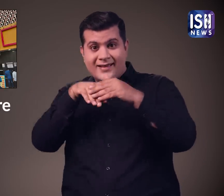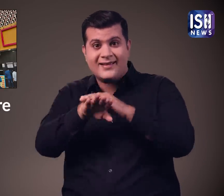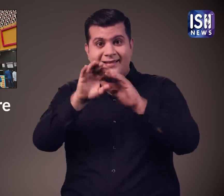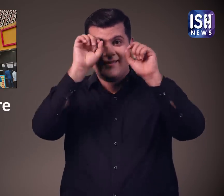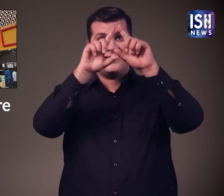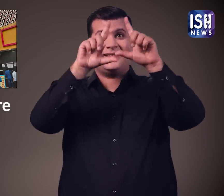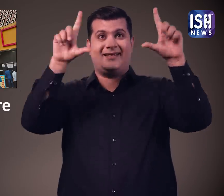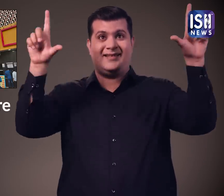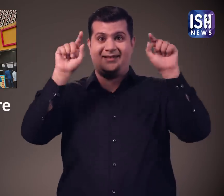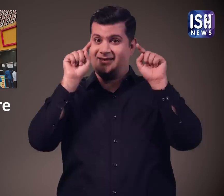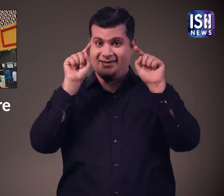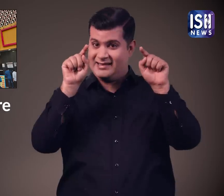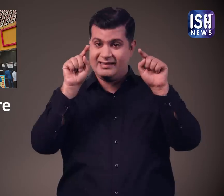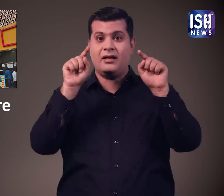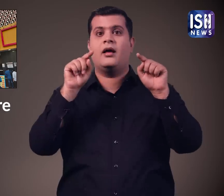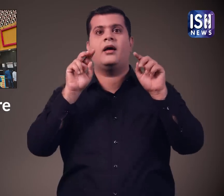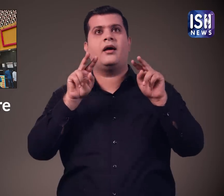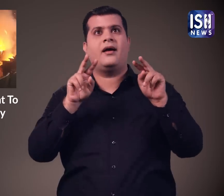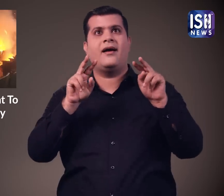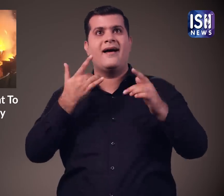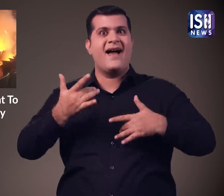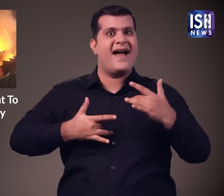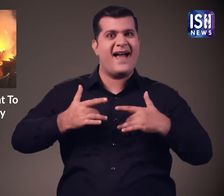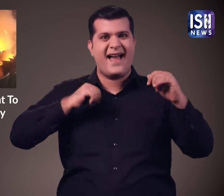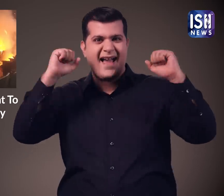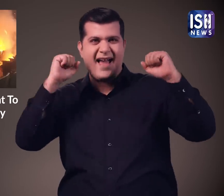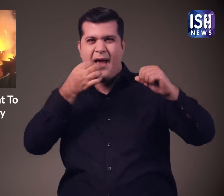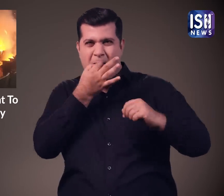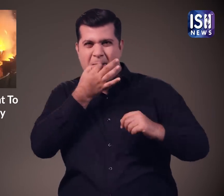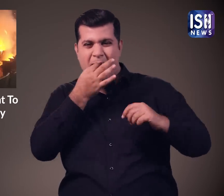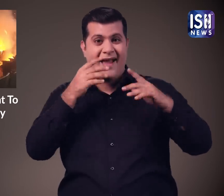Fans went berserk inside the theatre in Vijaywada and burnt crackers inside the theatre.